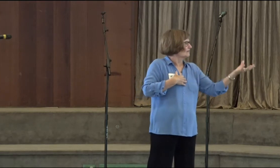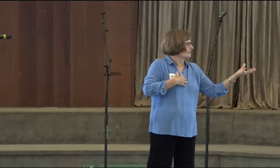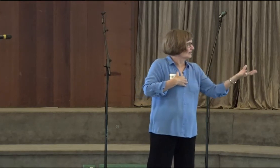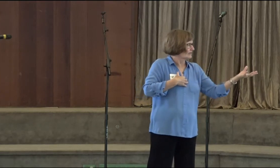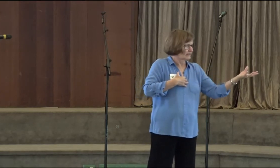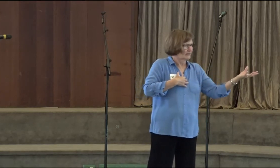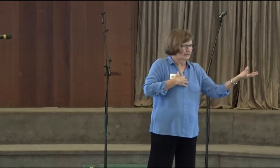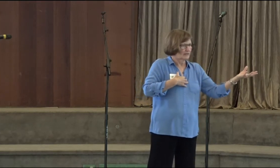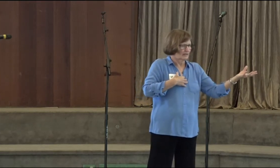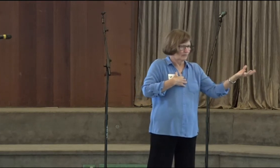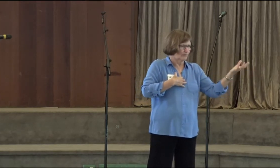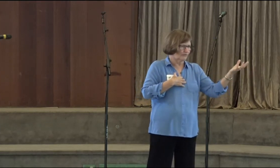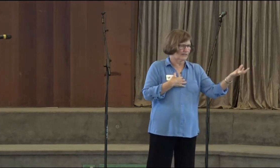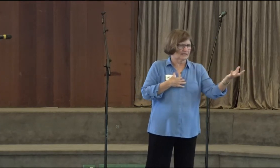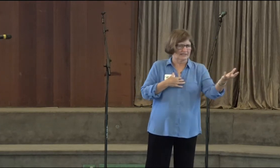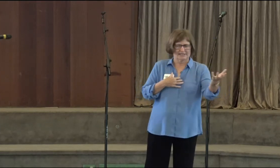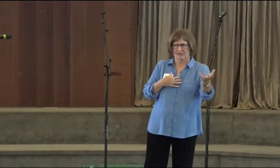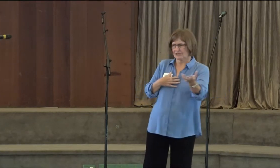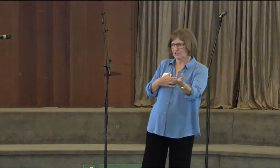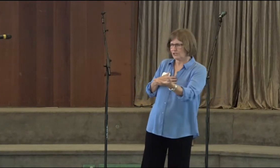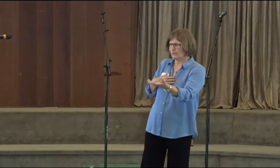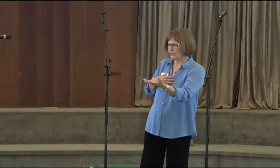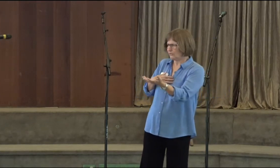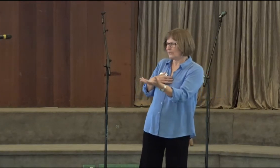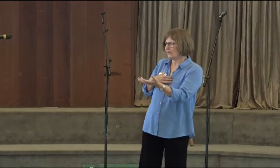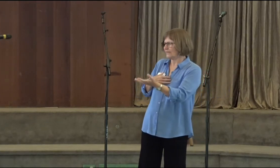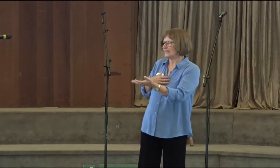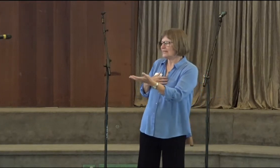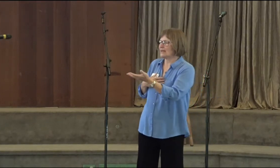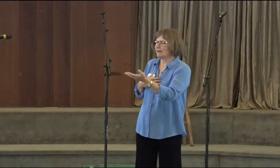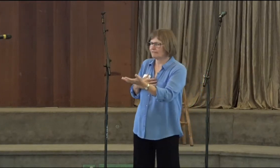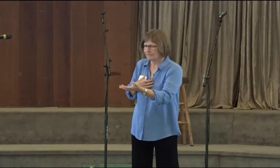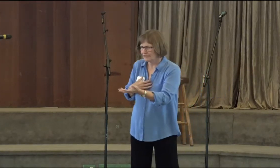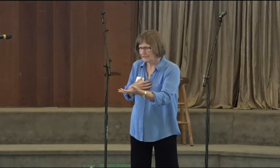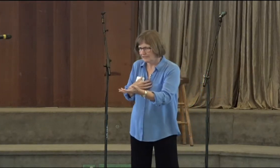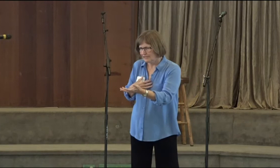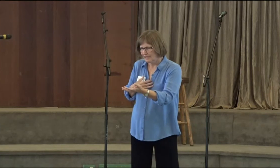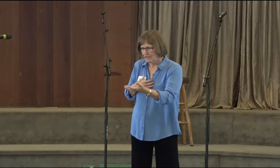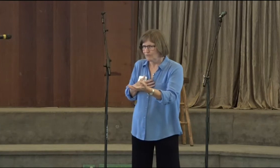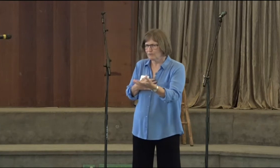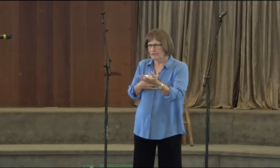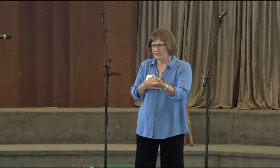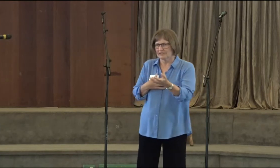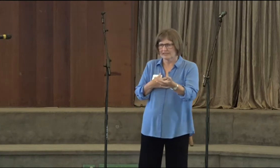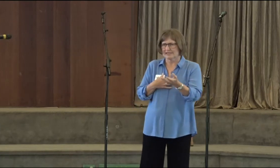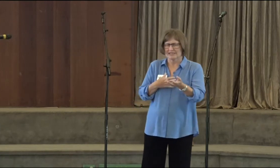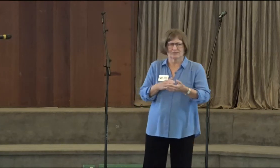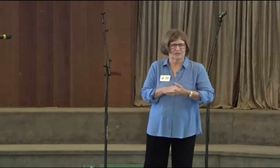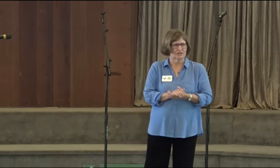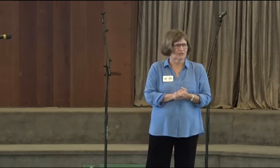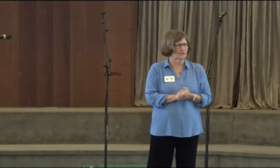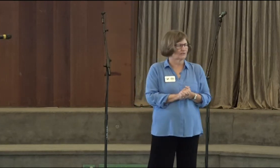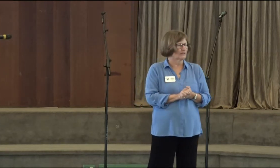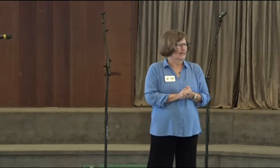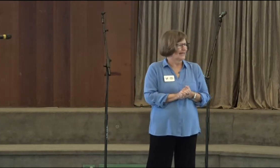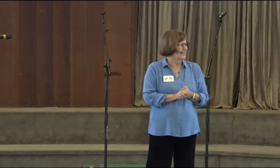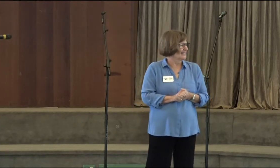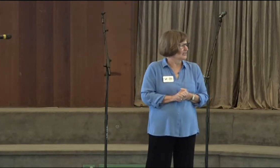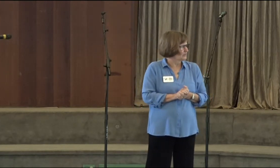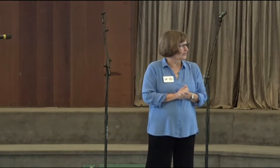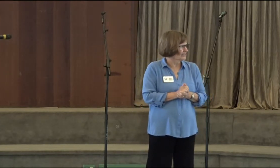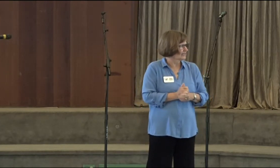love will reveal its secrets to you. What you love enough will reveal its secrets to you.